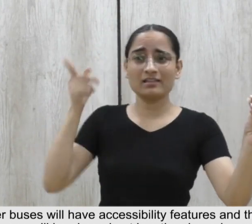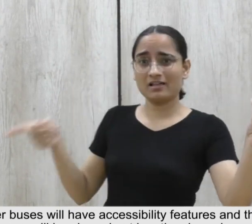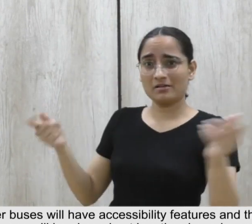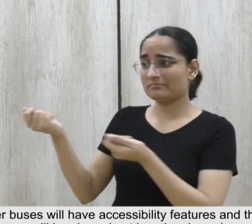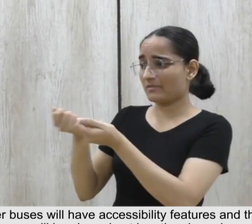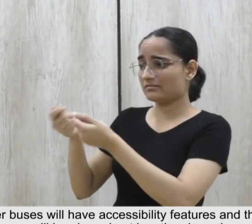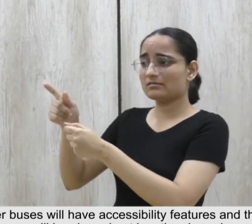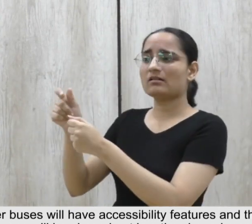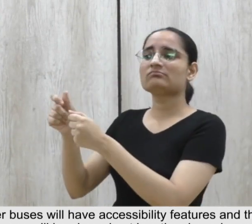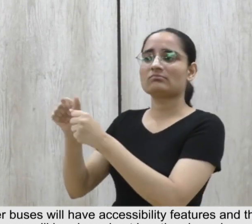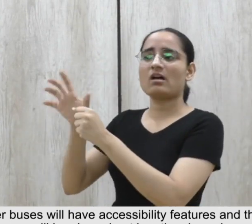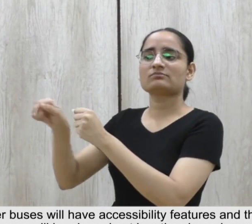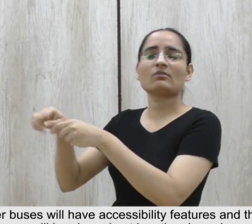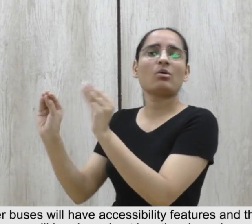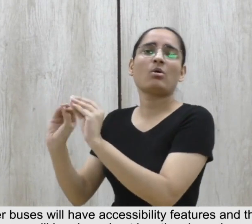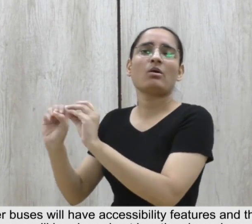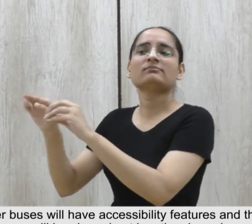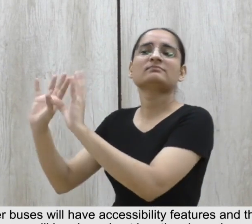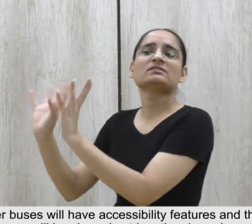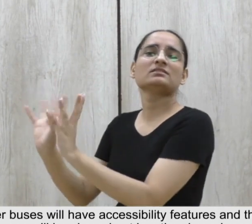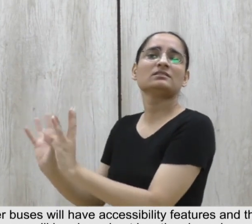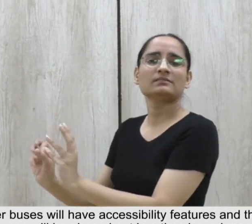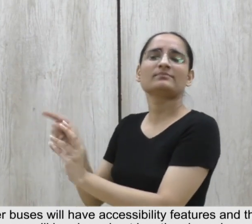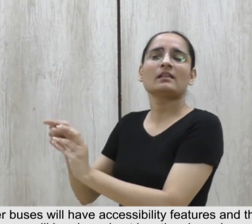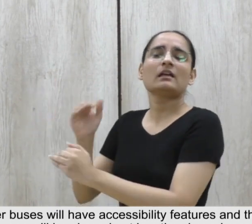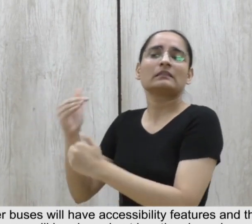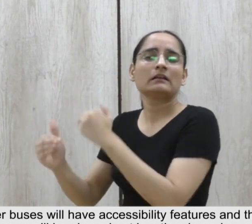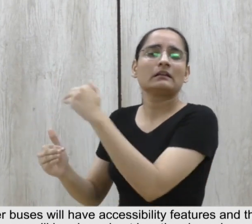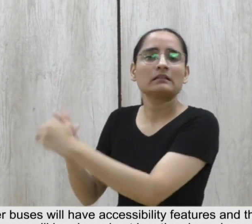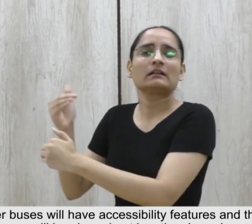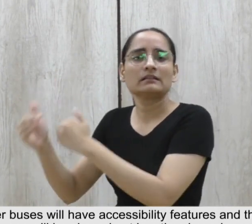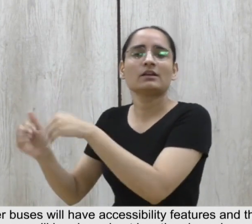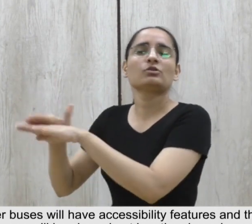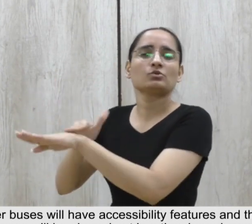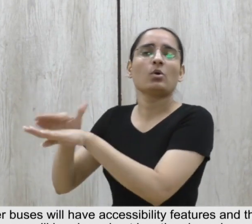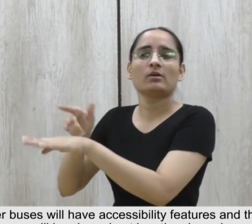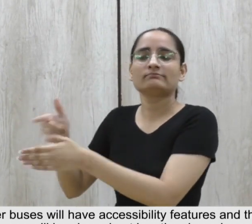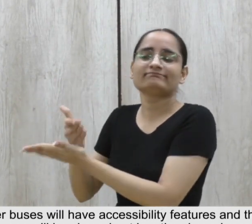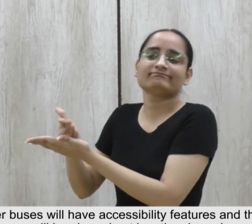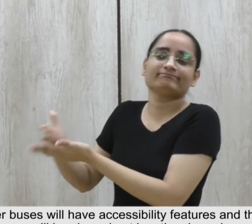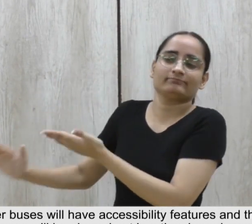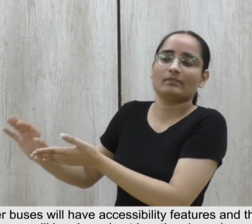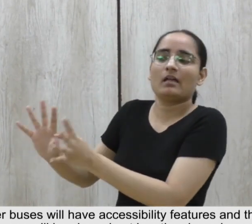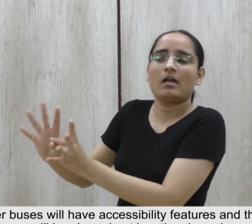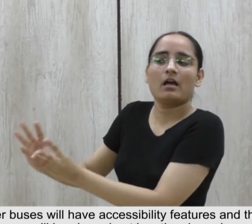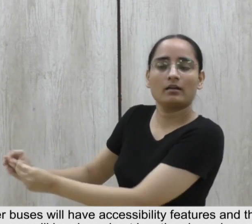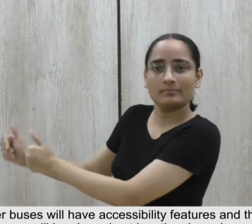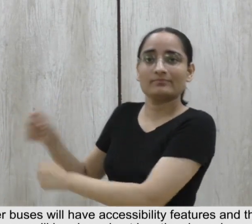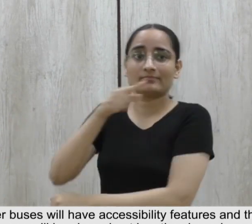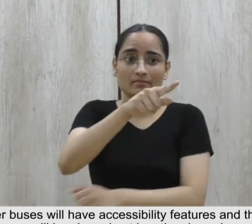and the existing passenger buses will be phased out in a time